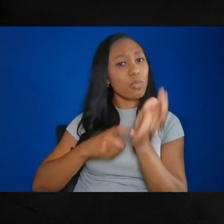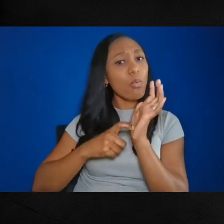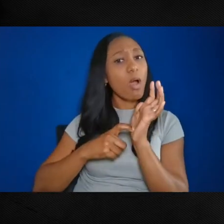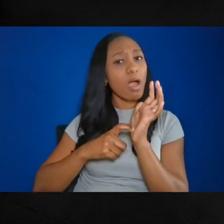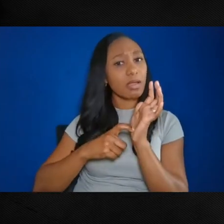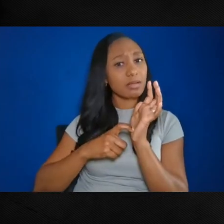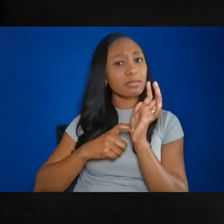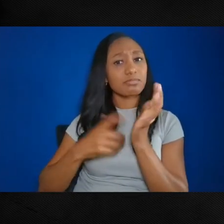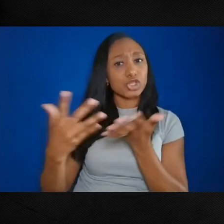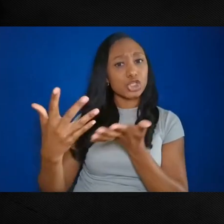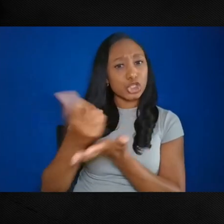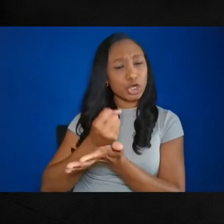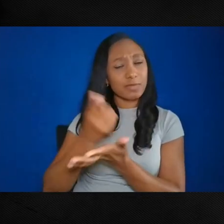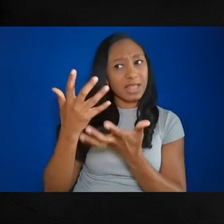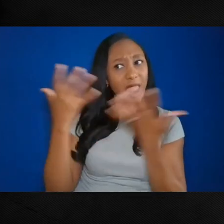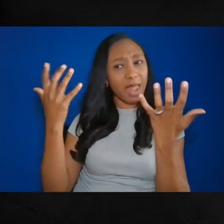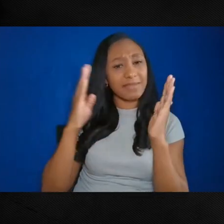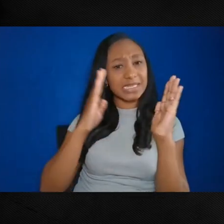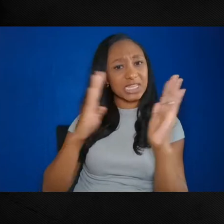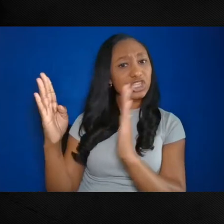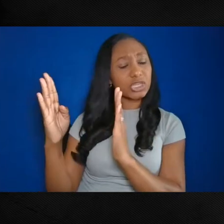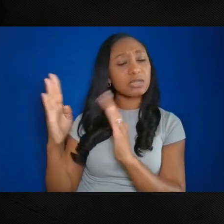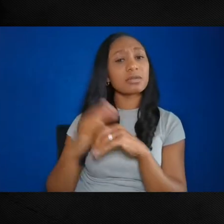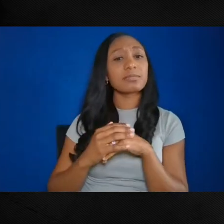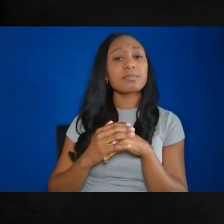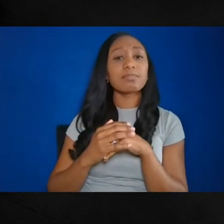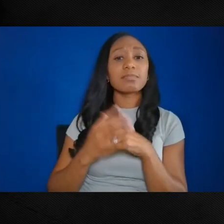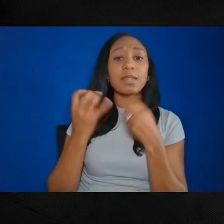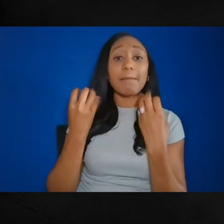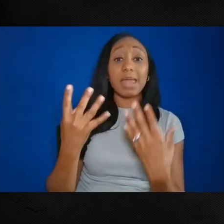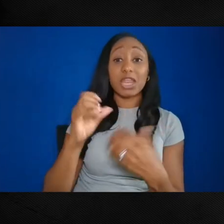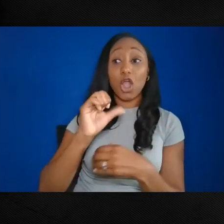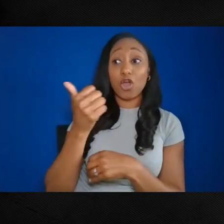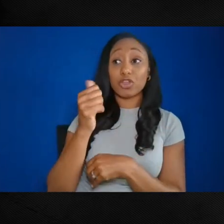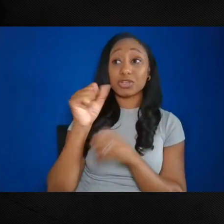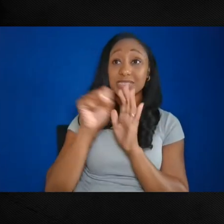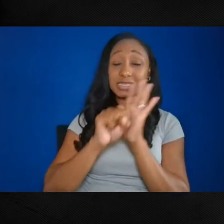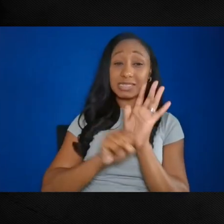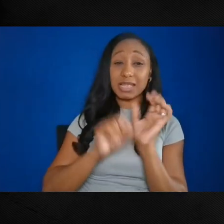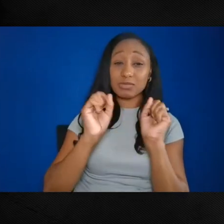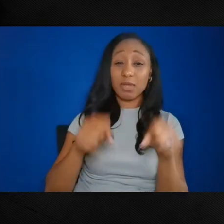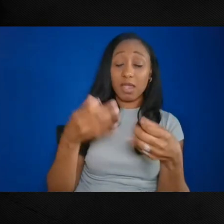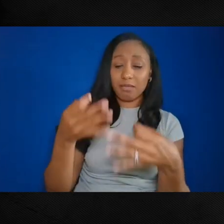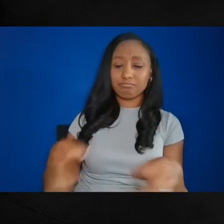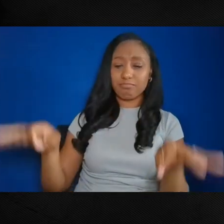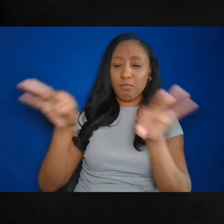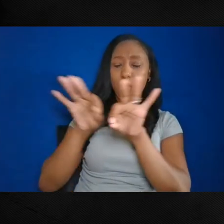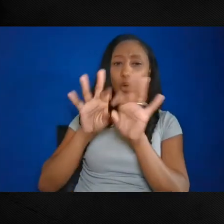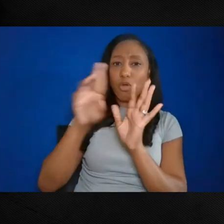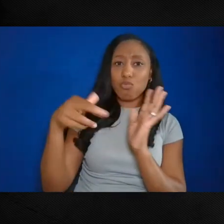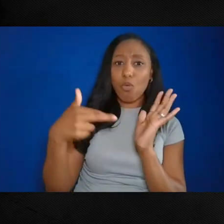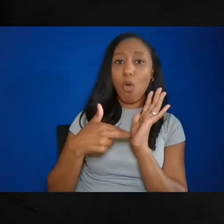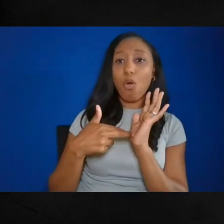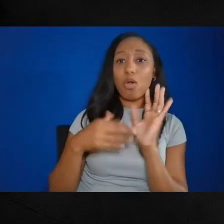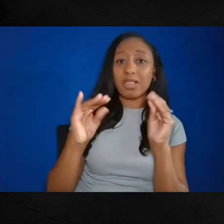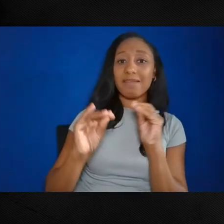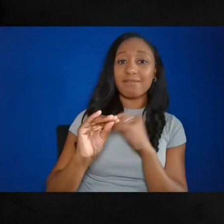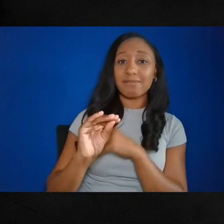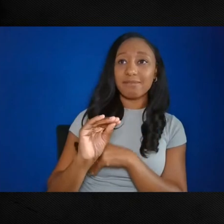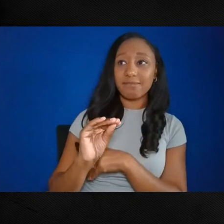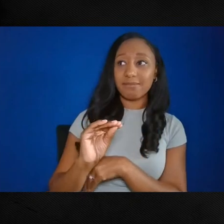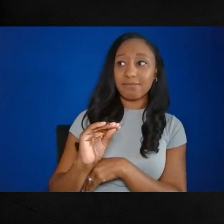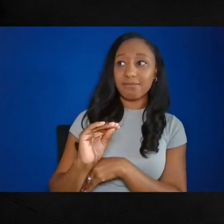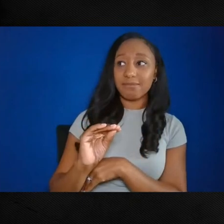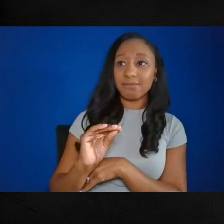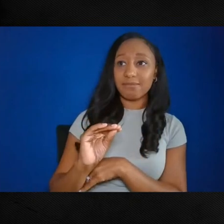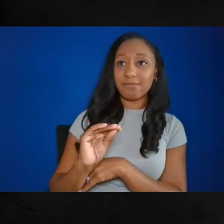the restrictions in some other states, we can highlight the important role of African Americans in the history and culture of the